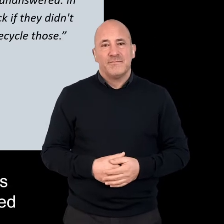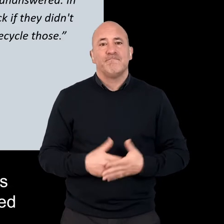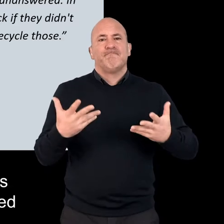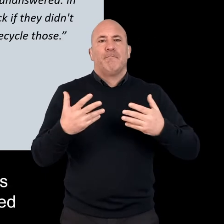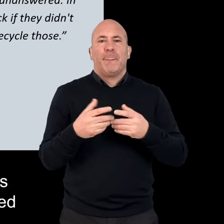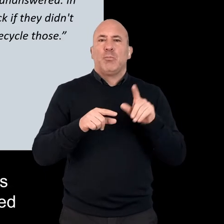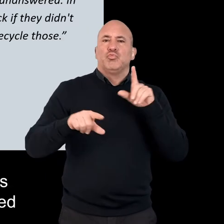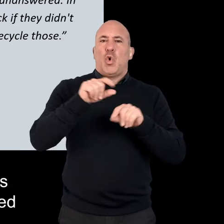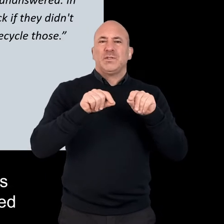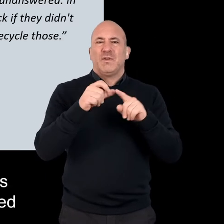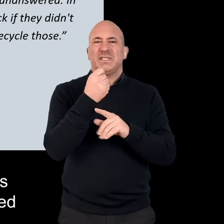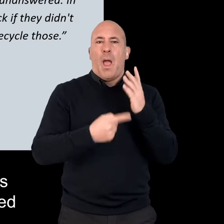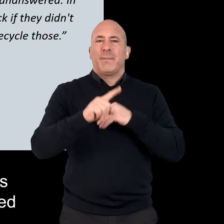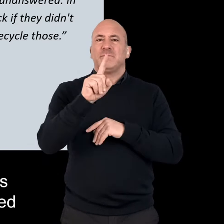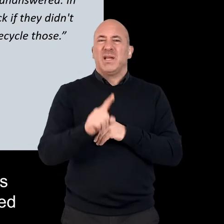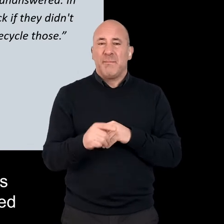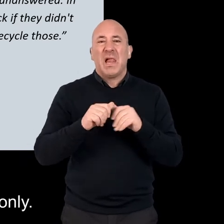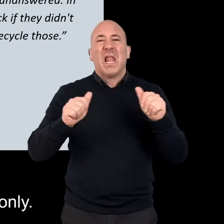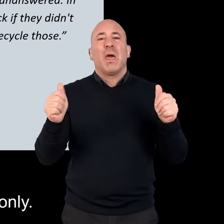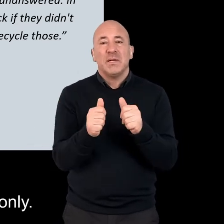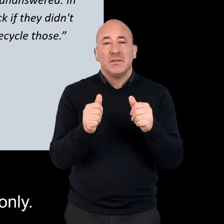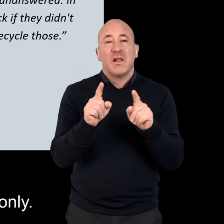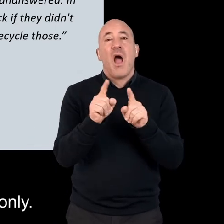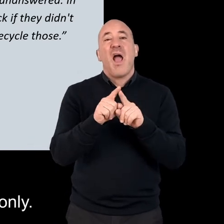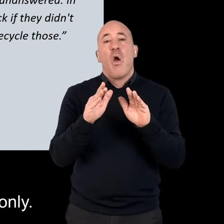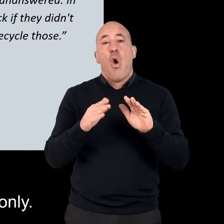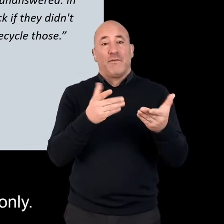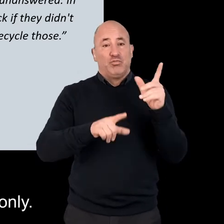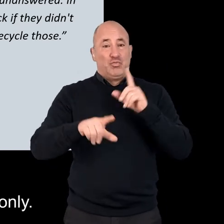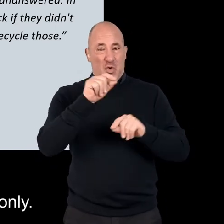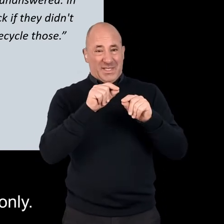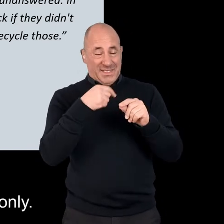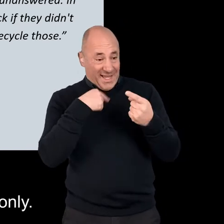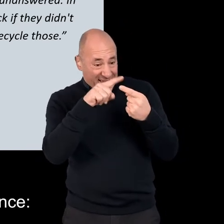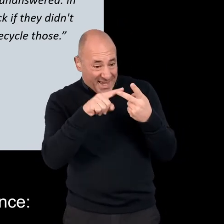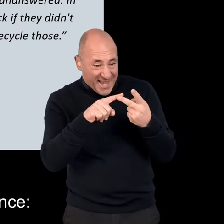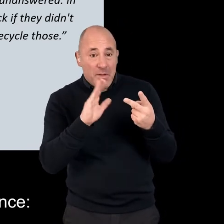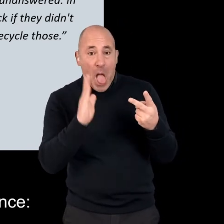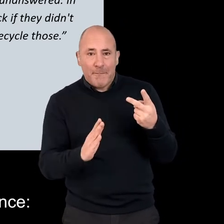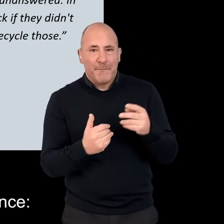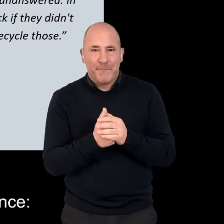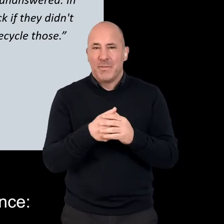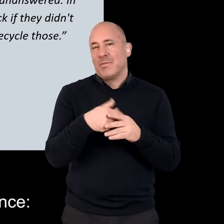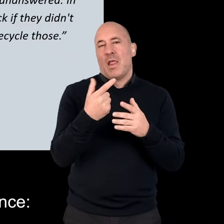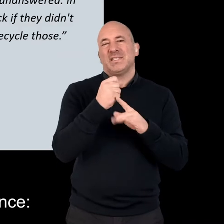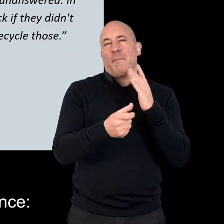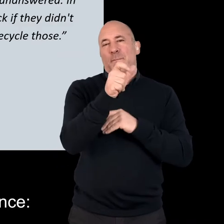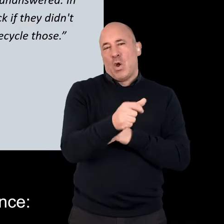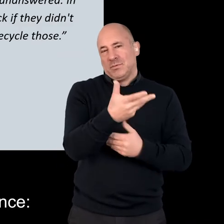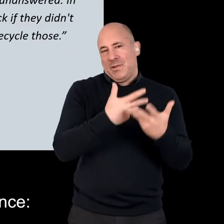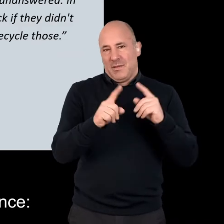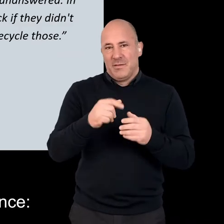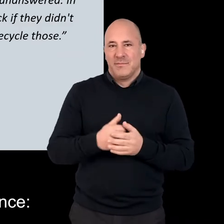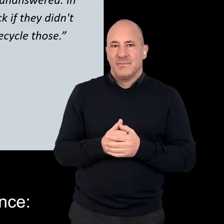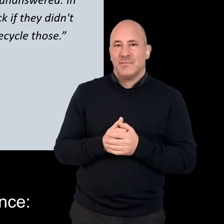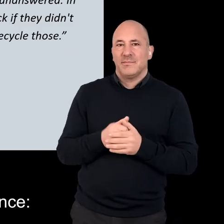Another way in which choice for disabled people was limited was by offering choice in name only. Another service user gave this description